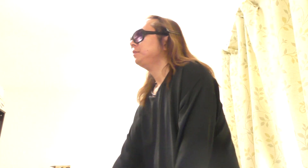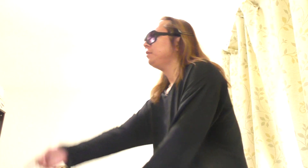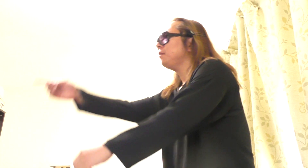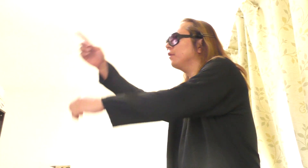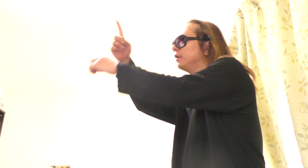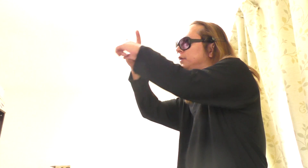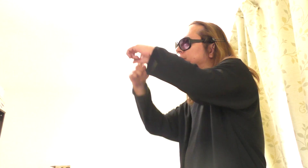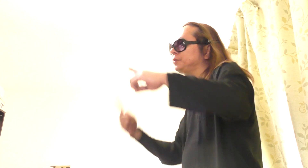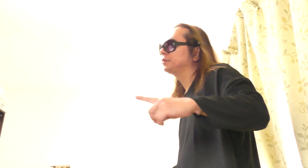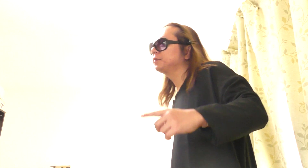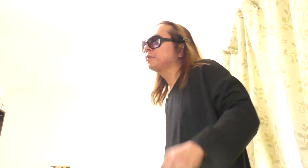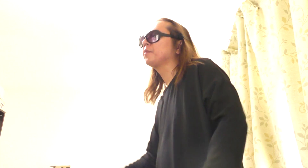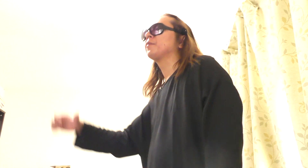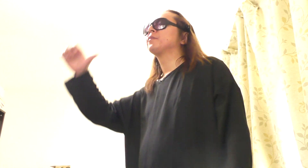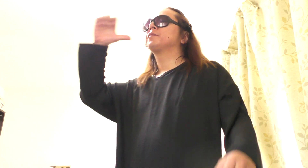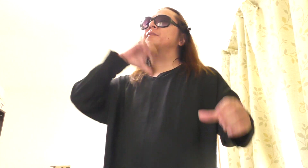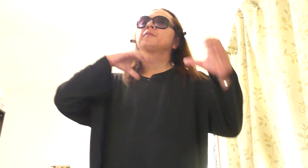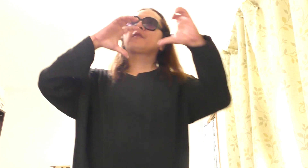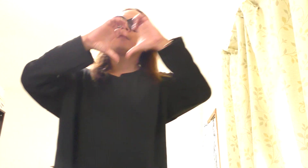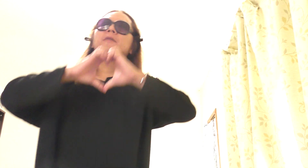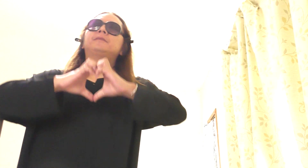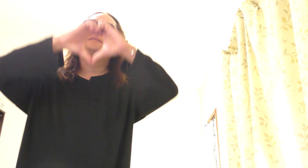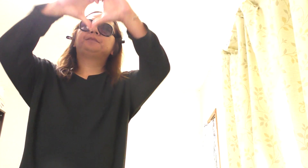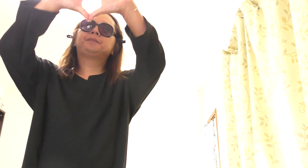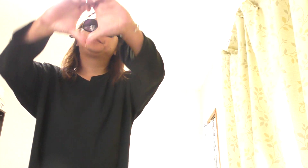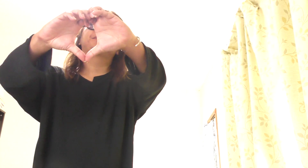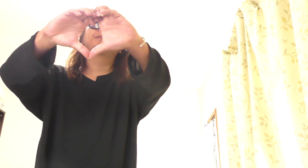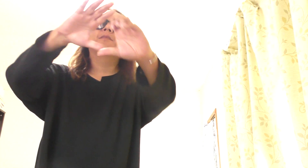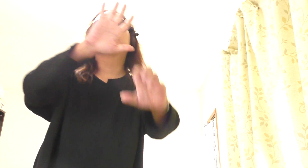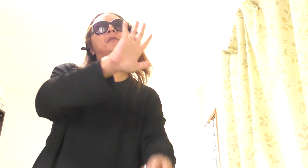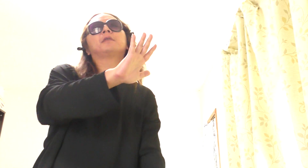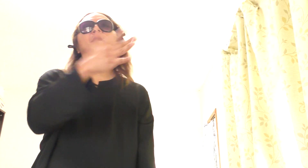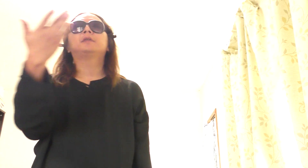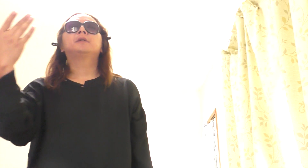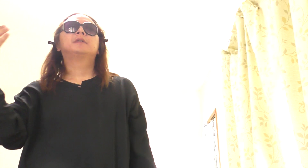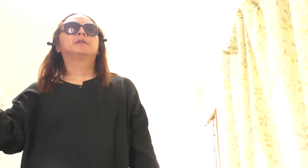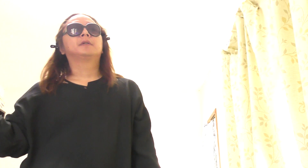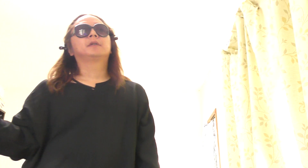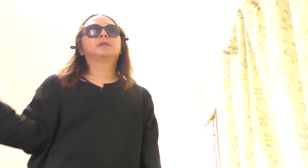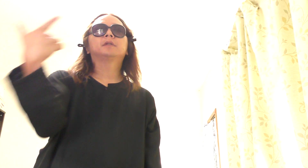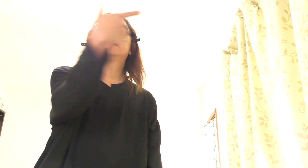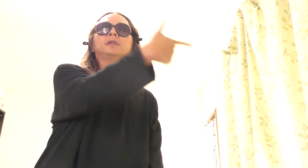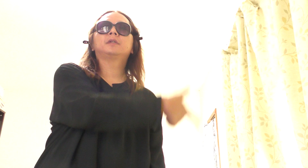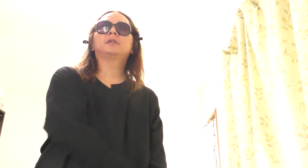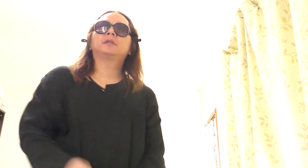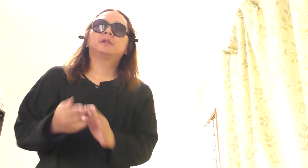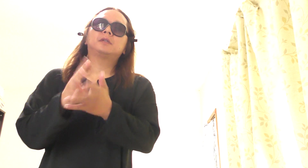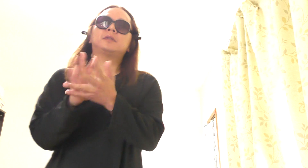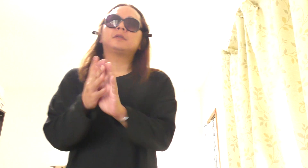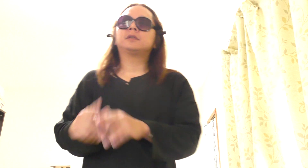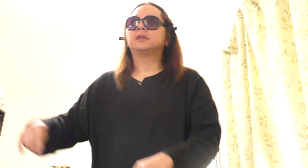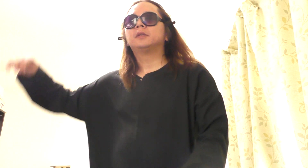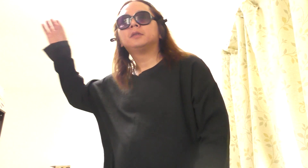Last Christmas, I gave it to someone Last Christmas, I gave it